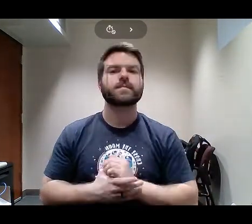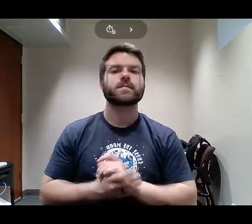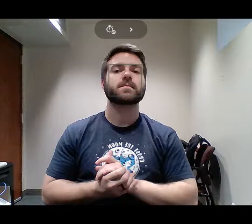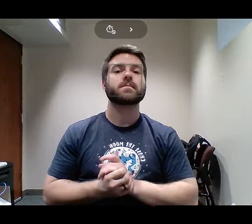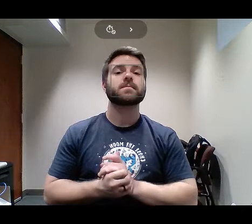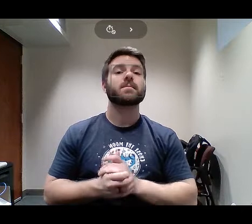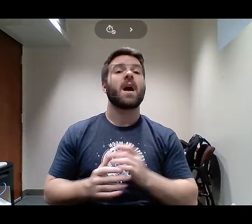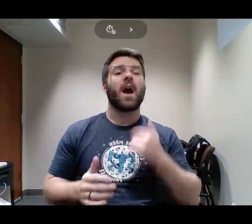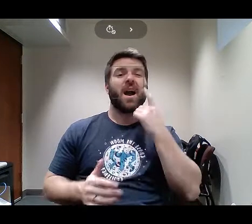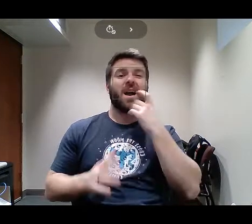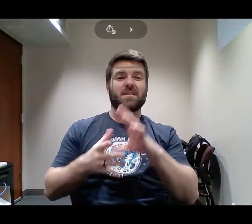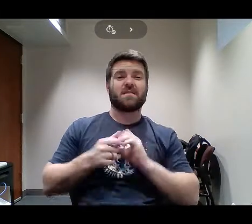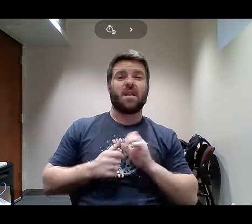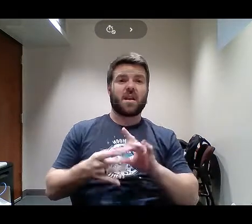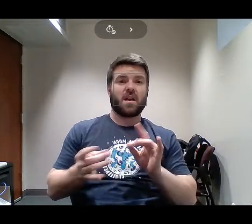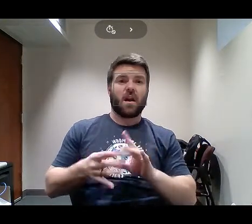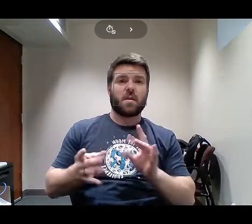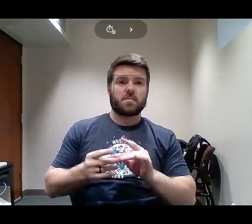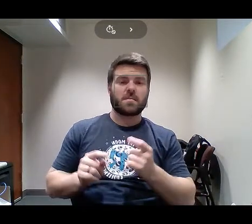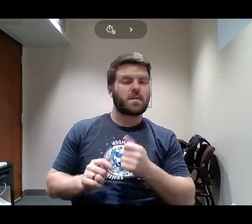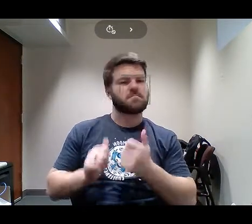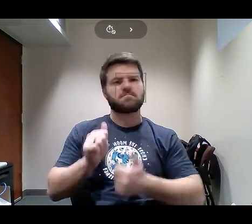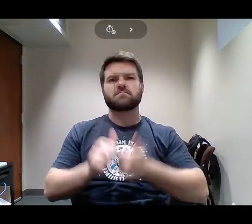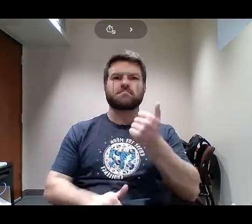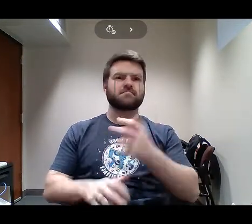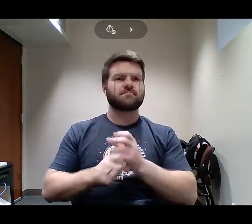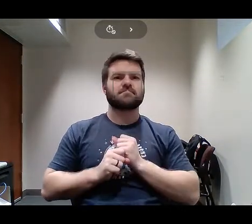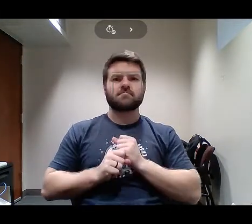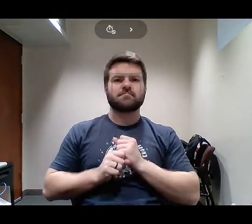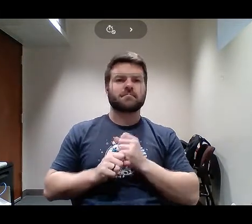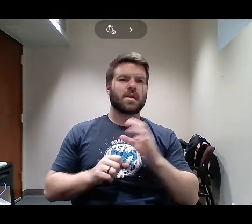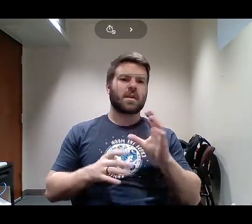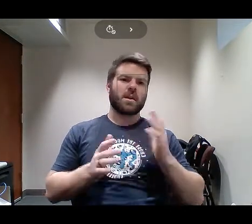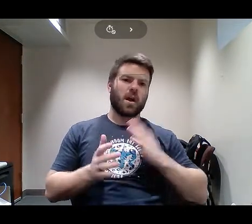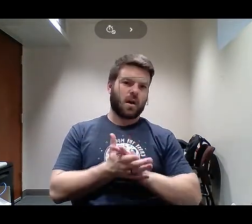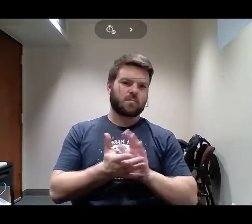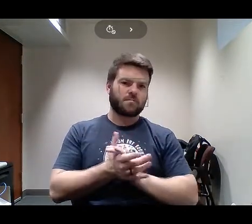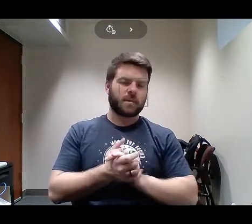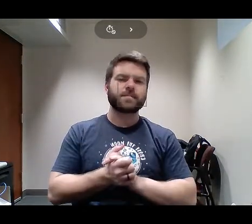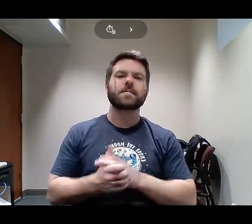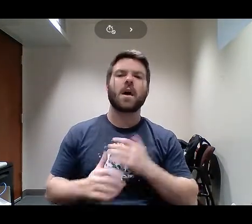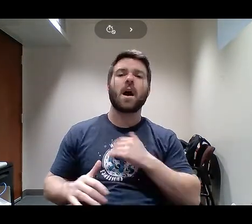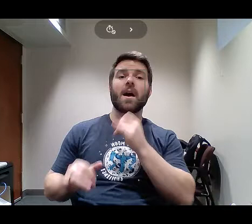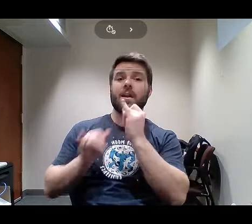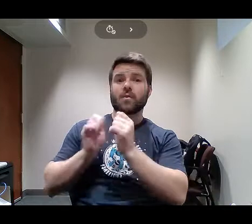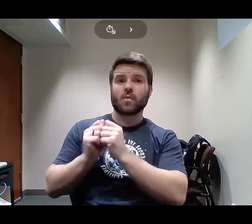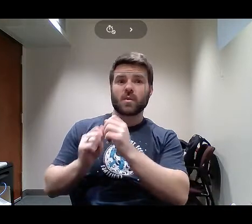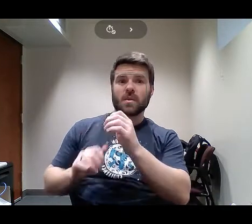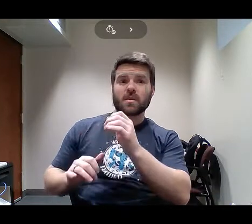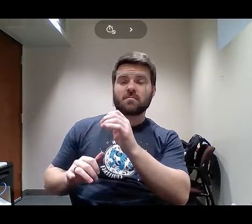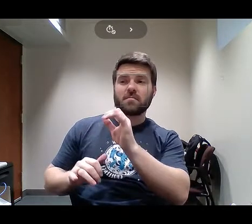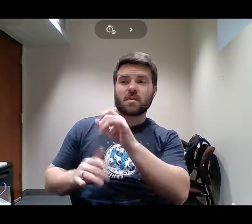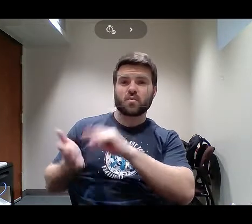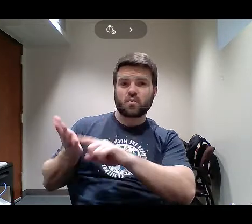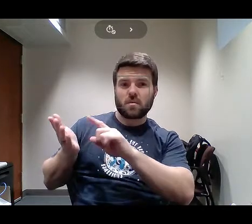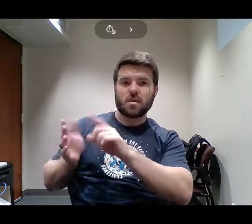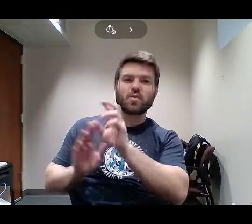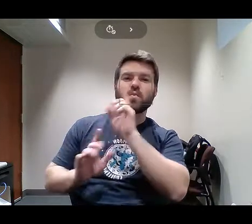with a reporter when I was first starting out in Chicago. then, many years later, I saw the same reporter and she said to me, You know what?